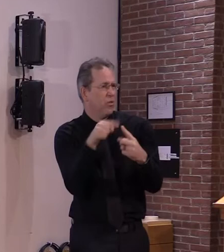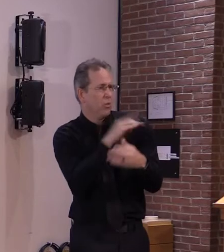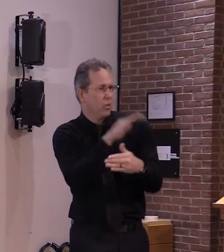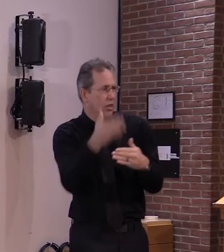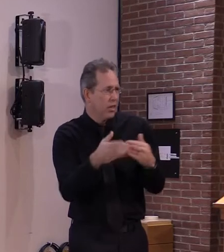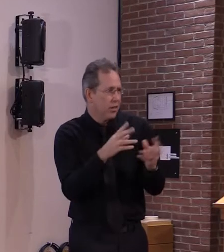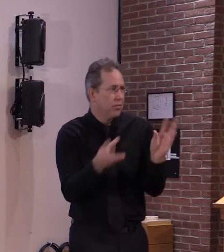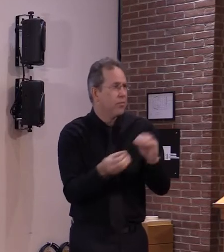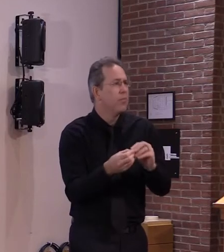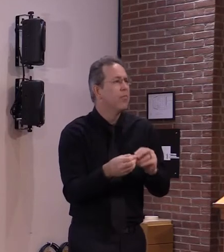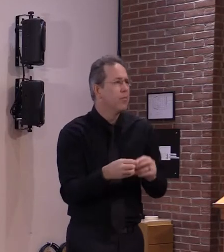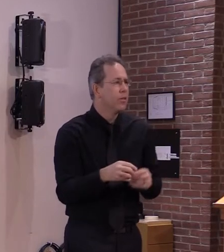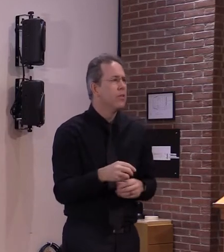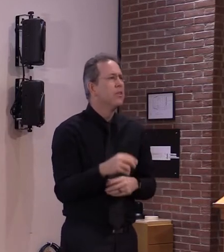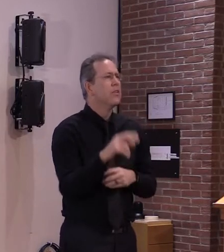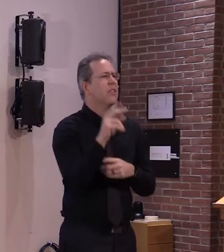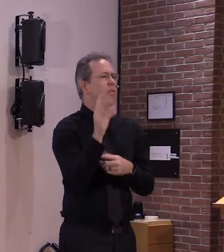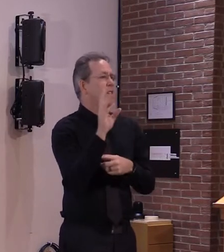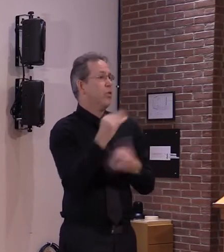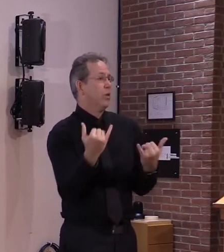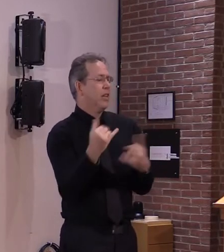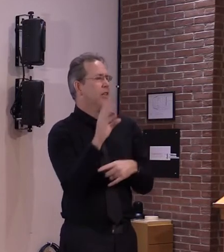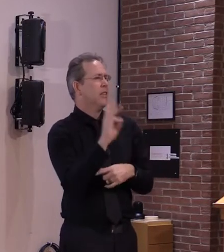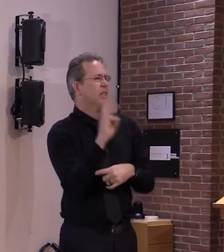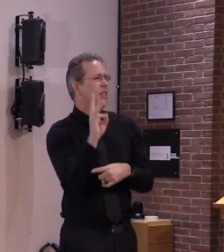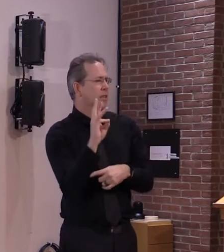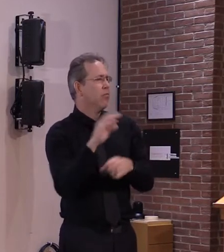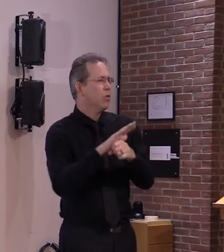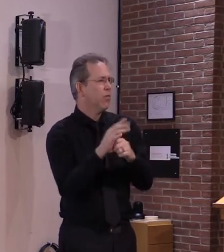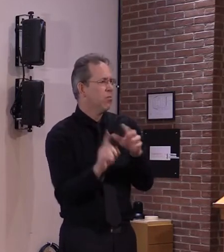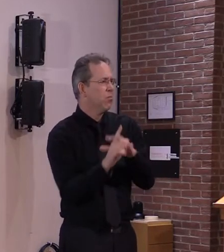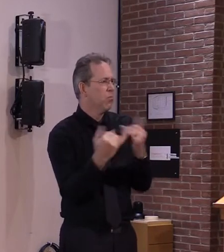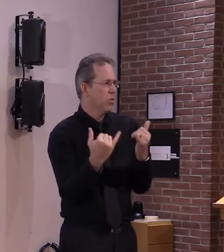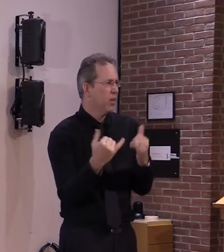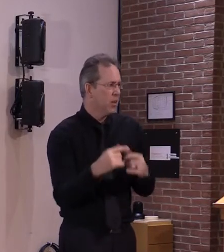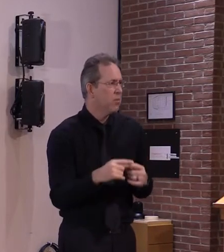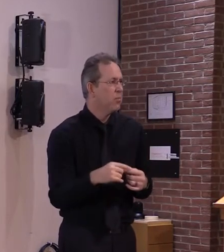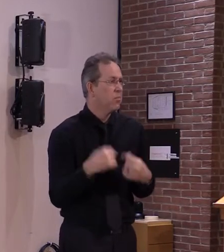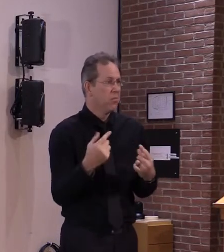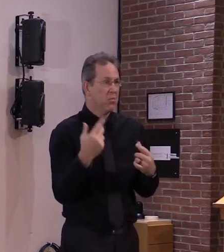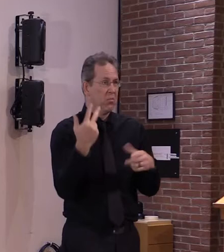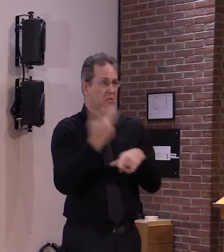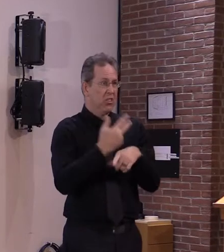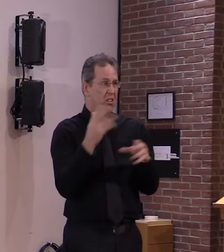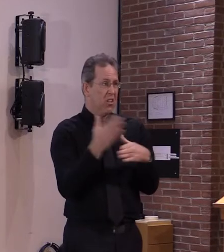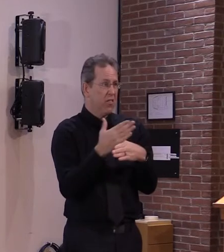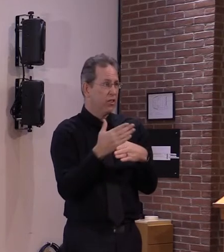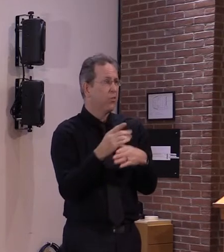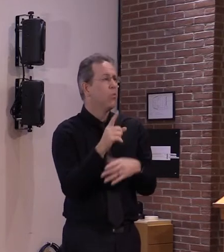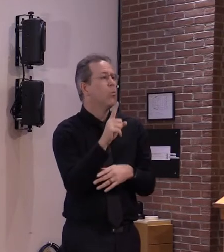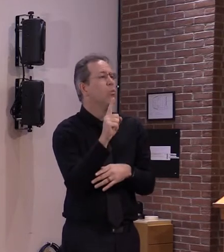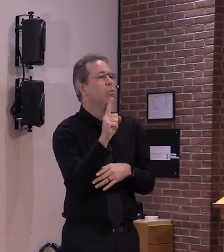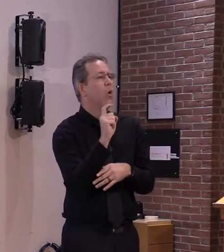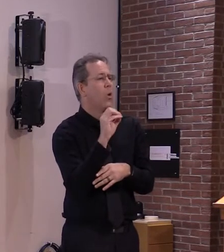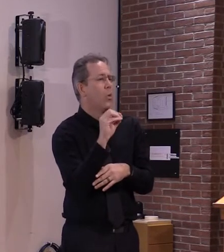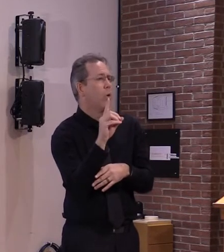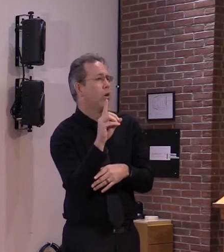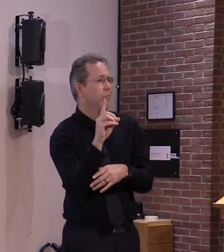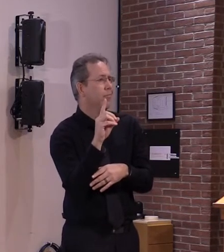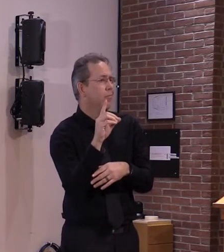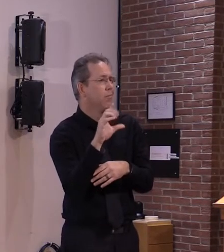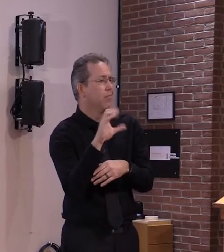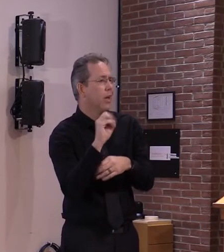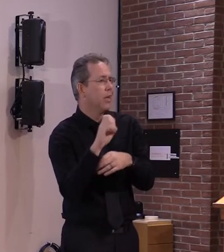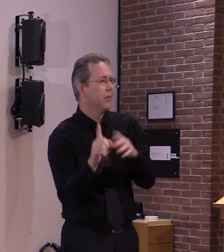after a three-day period where we averaged 101 cases per day and unfortunately we're also reporting four